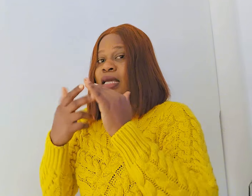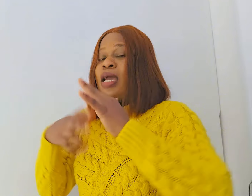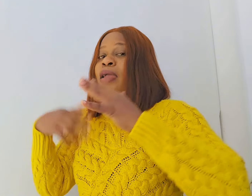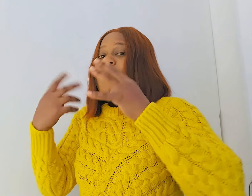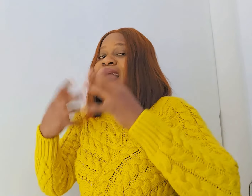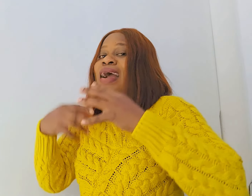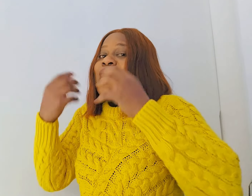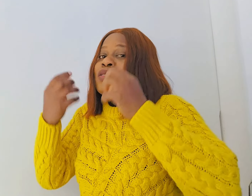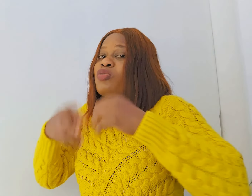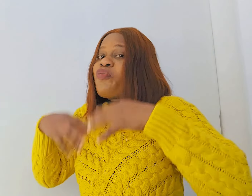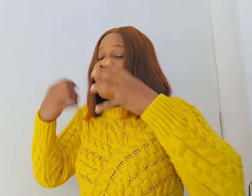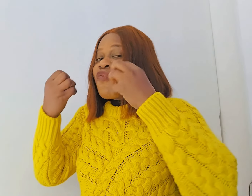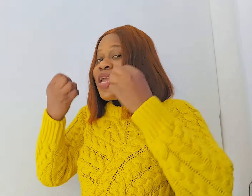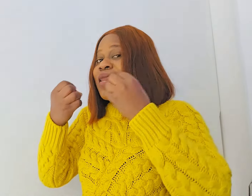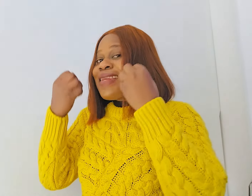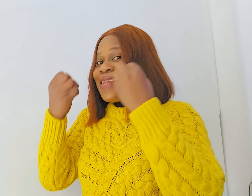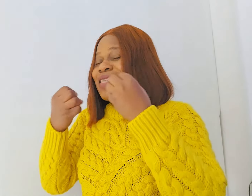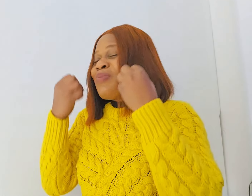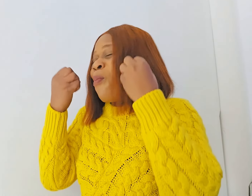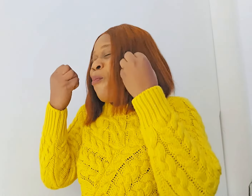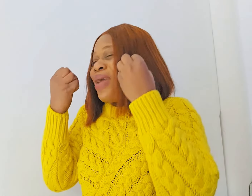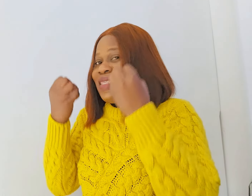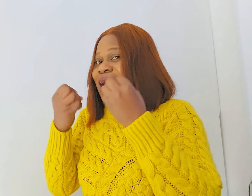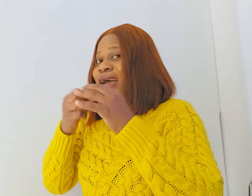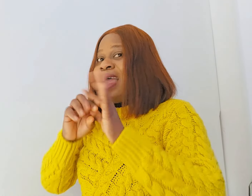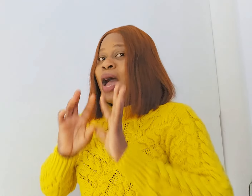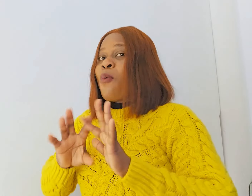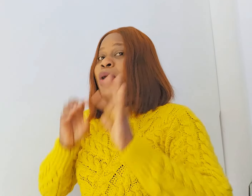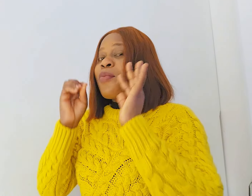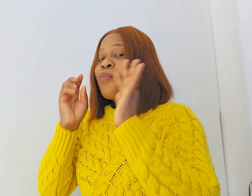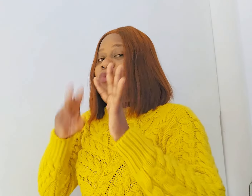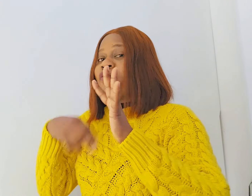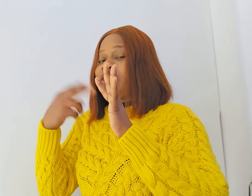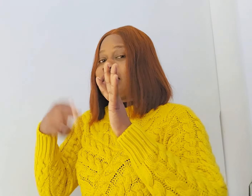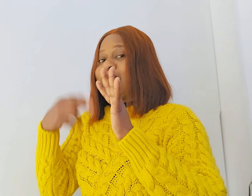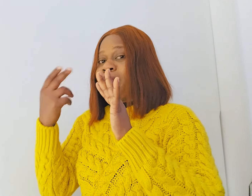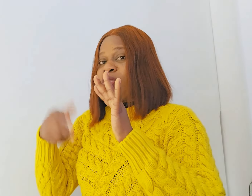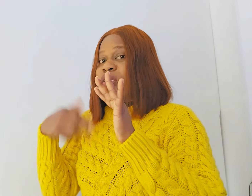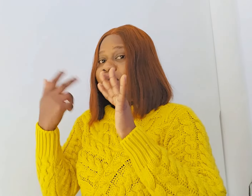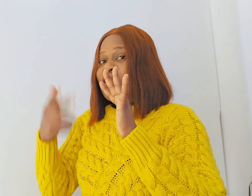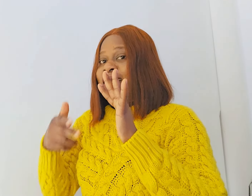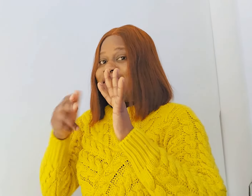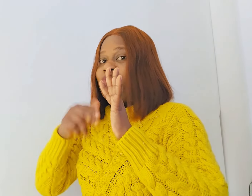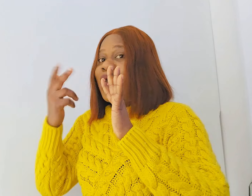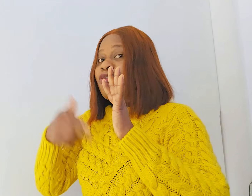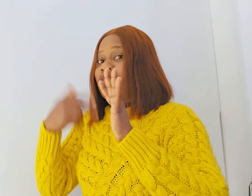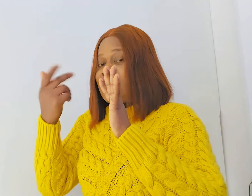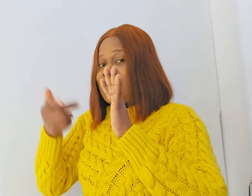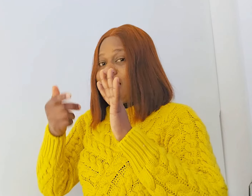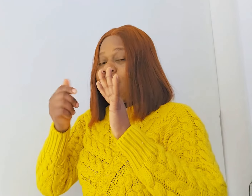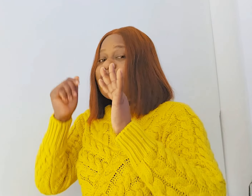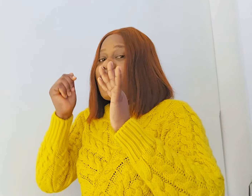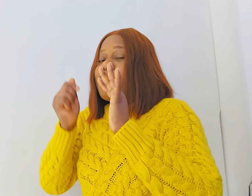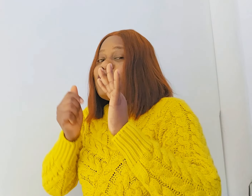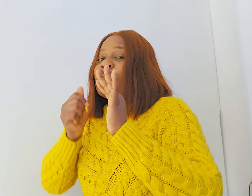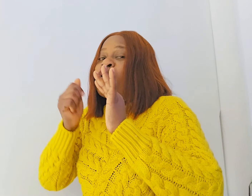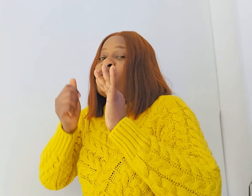you make her to feel it better and when you move it in between of the lady when rotating it make sure you